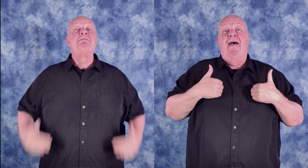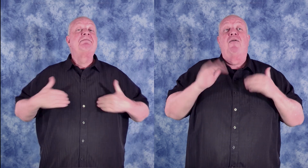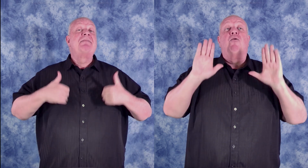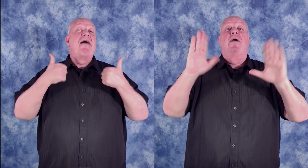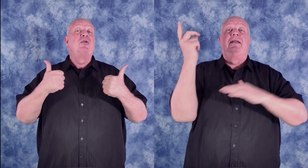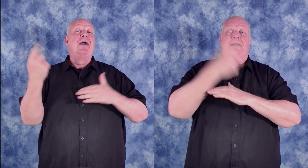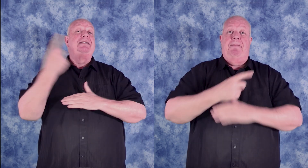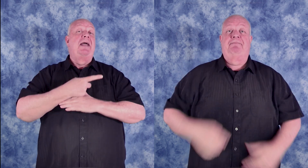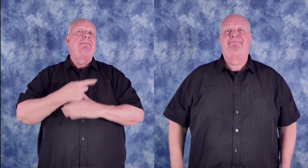Have a great day.